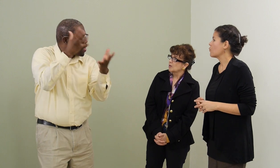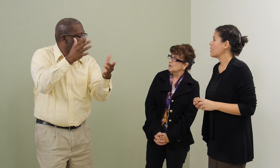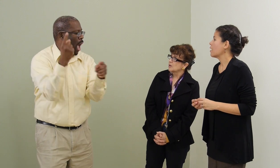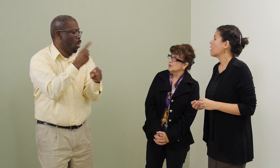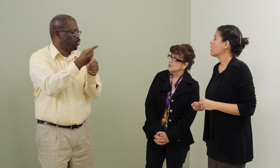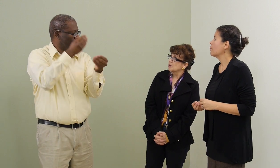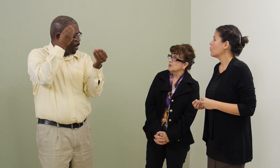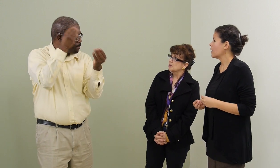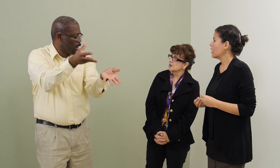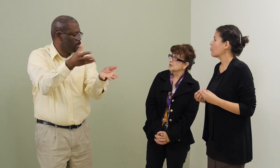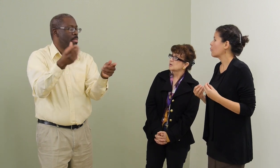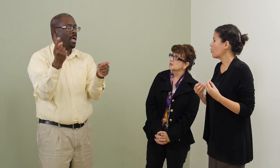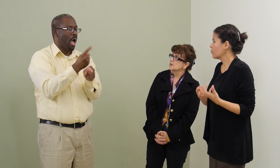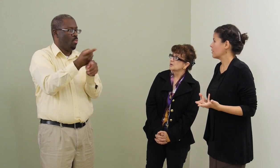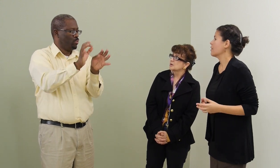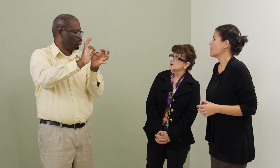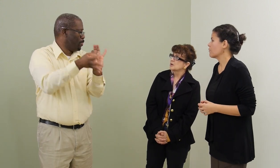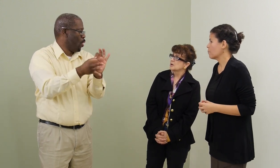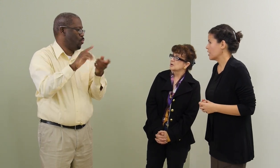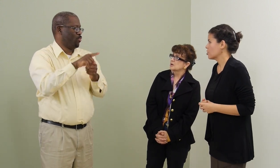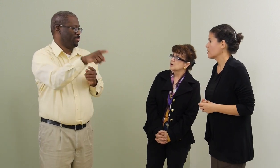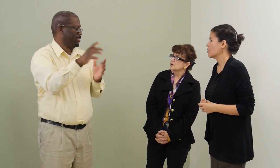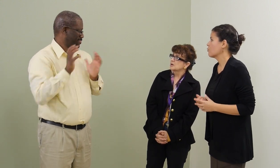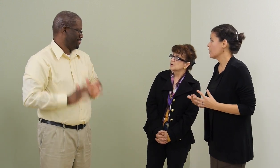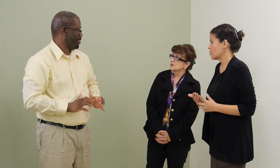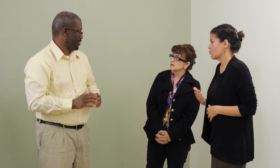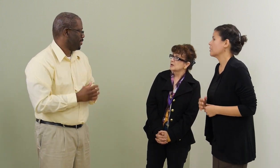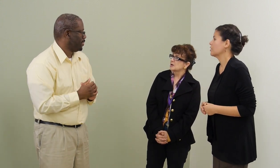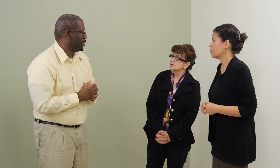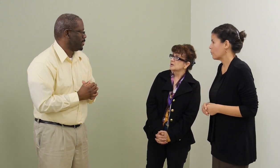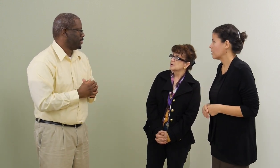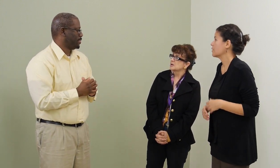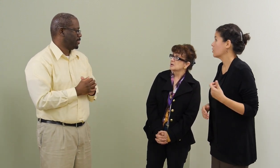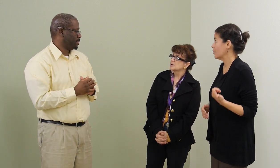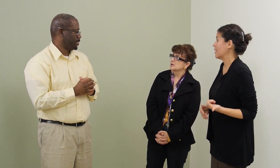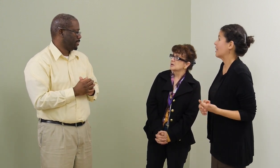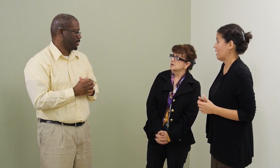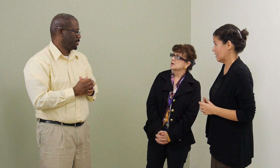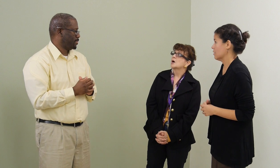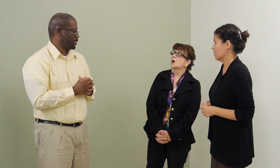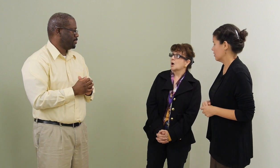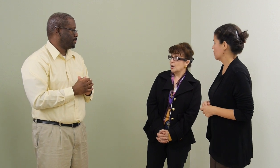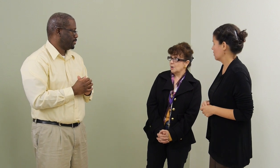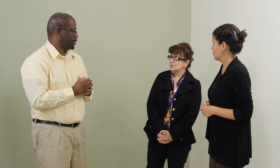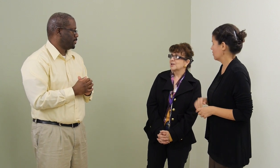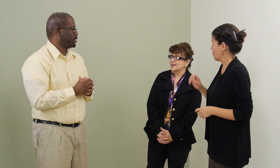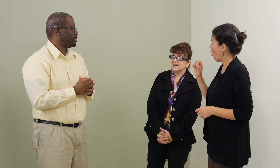that we communicate appropriately the information through the interpretation process to the client. Okay.